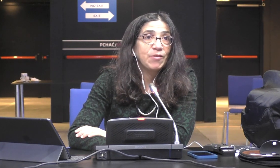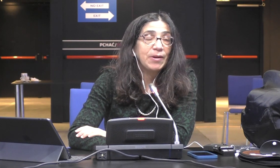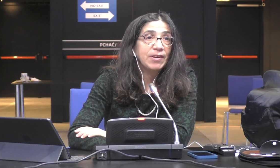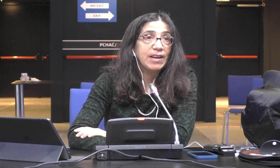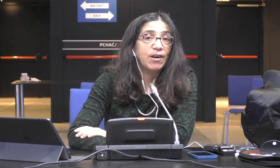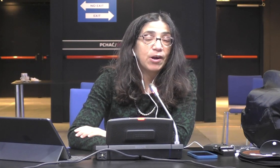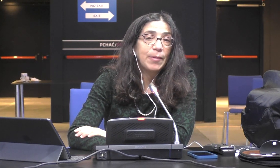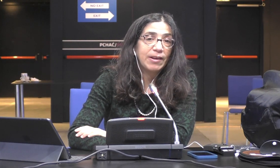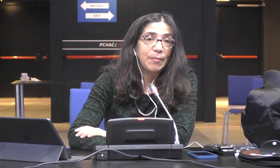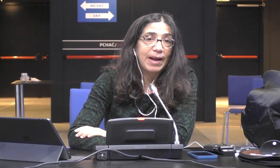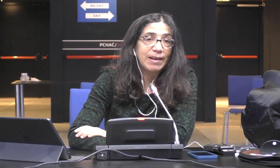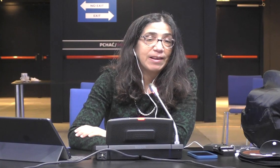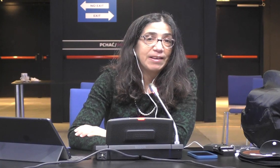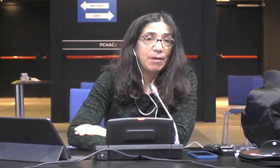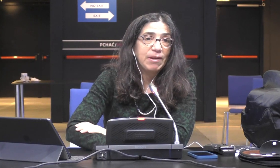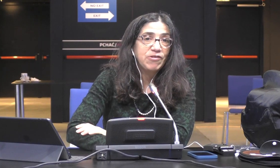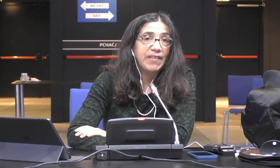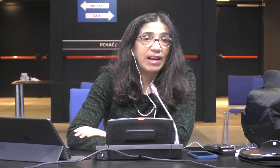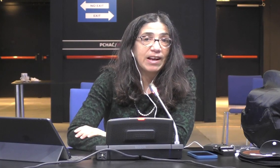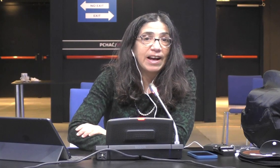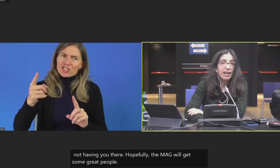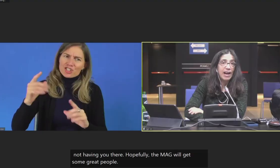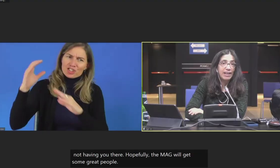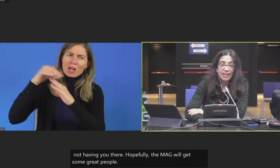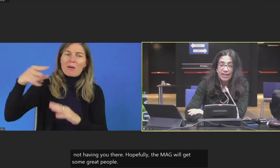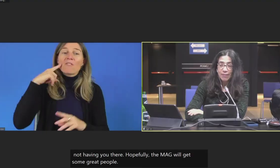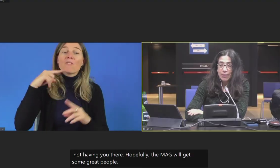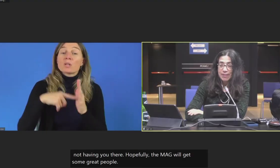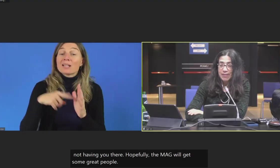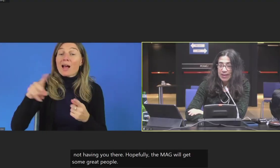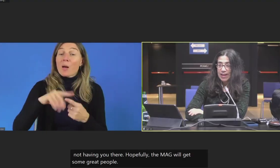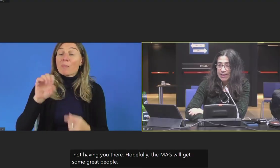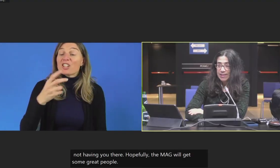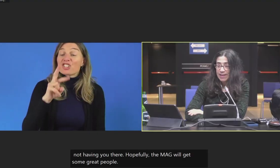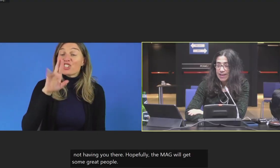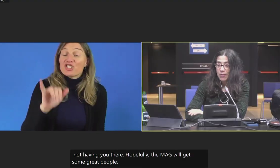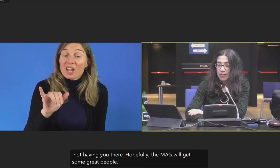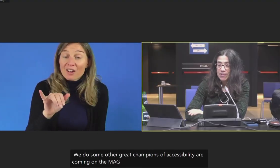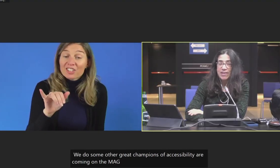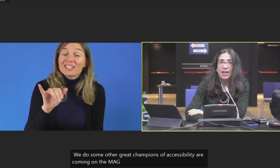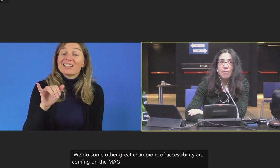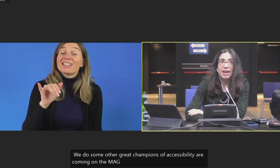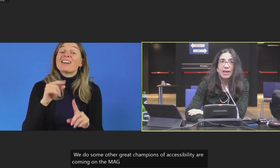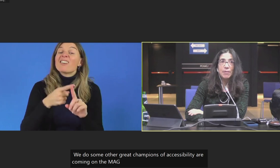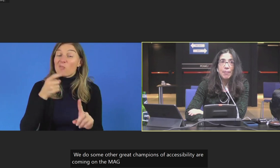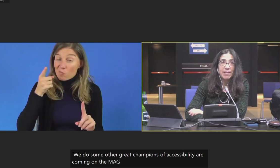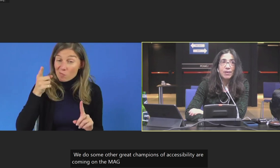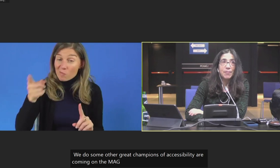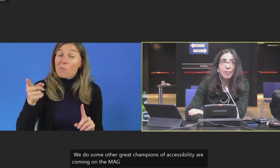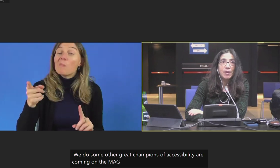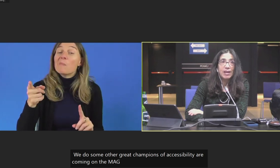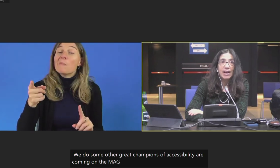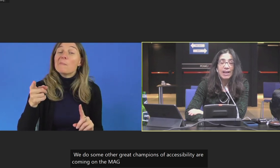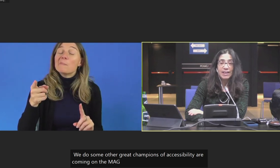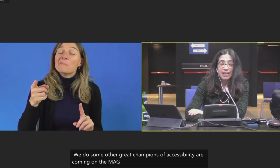of accessibility are coming on the MAG, namely Sherry Lacagalli from the Pacific Islands. And hopefully she can help take up the mantle.